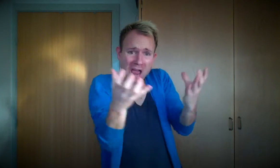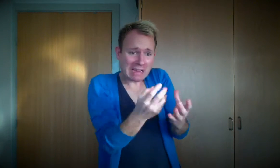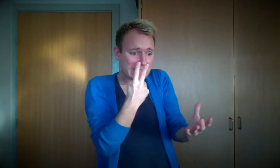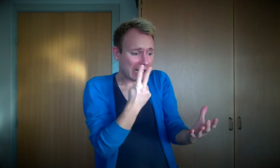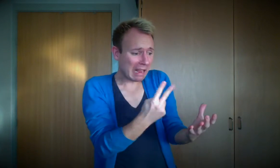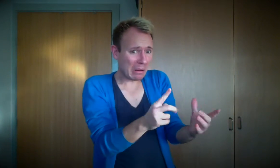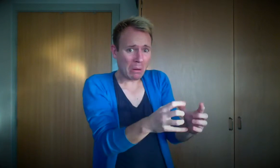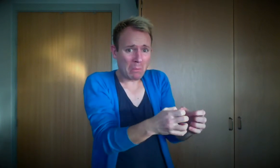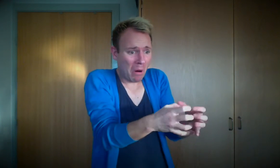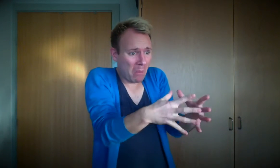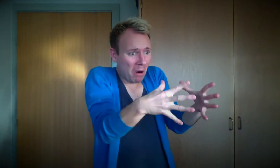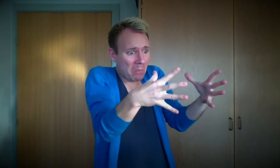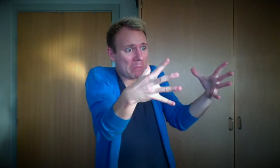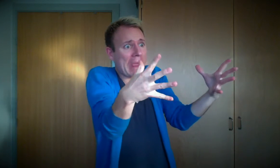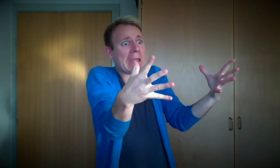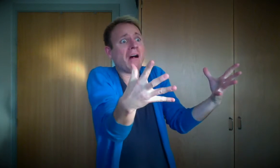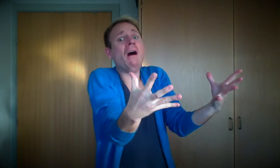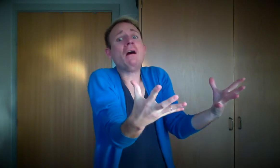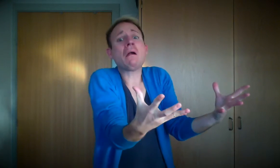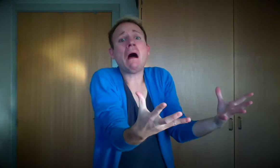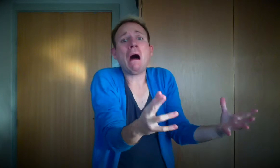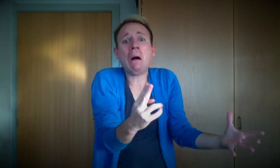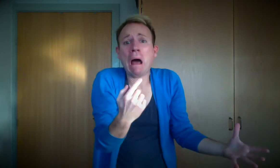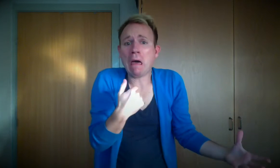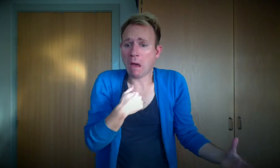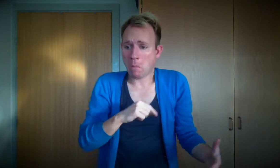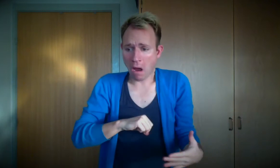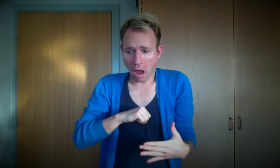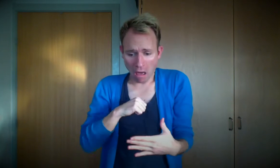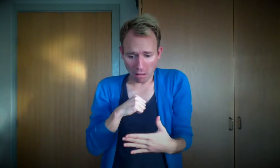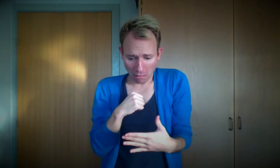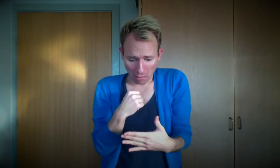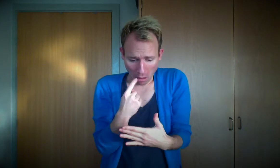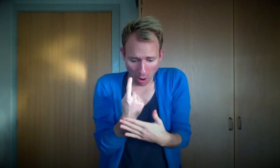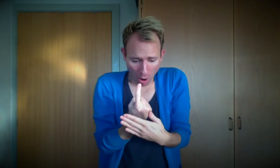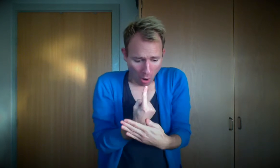see is so much bigger now that I'm alone.